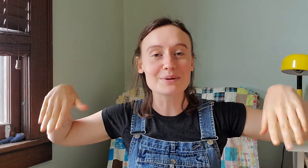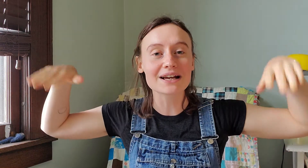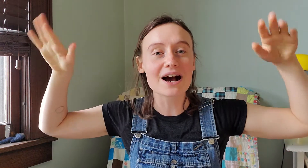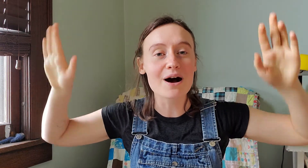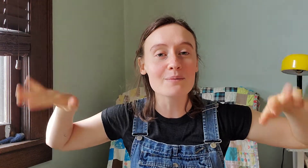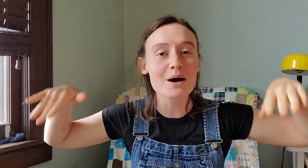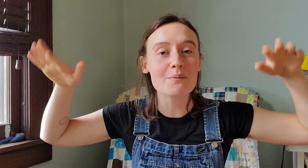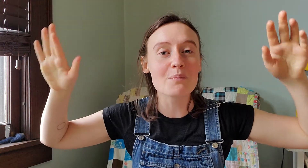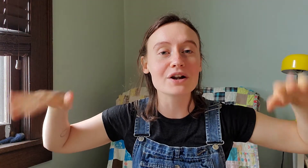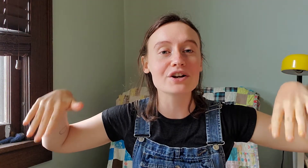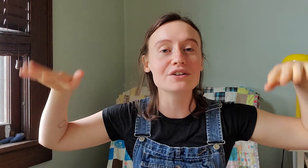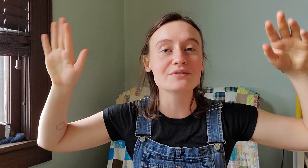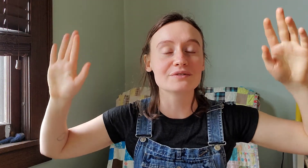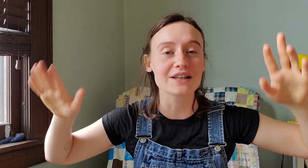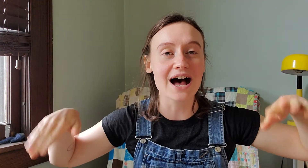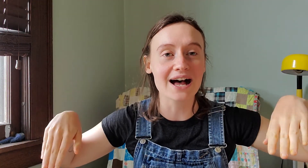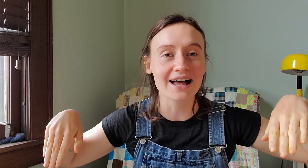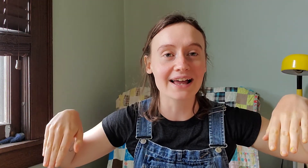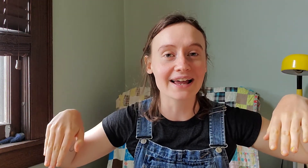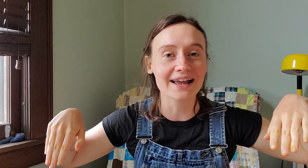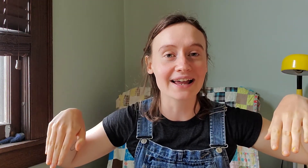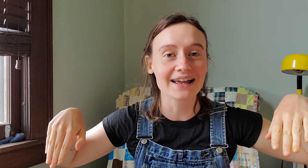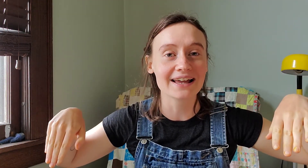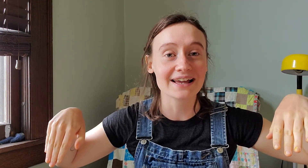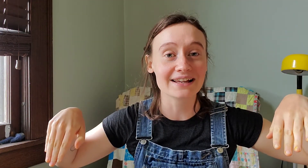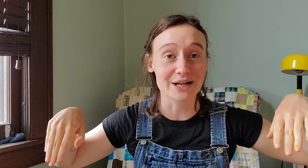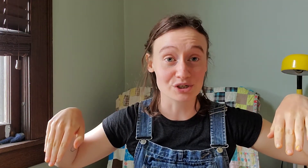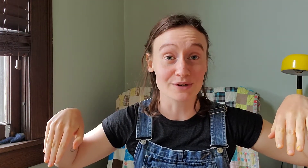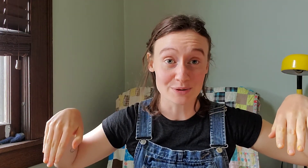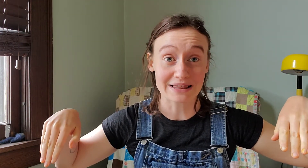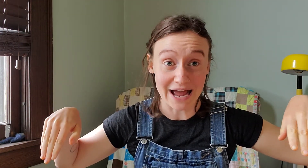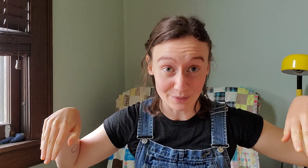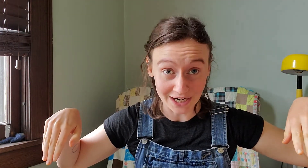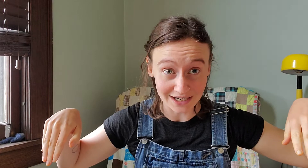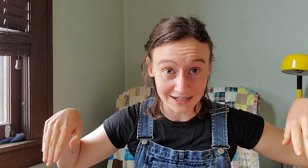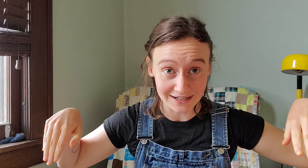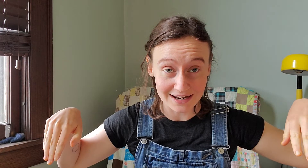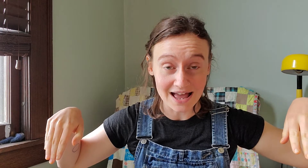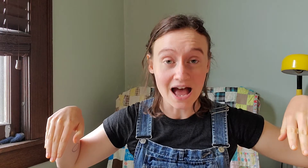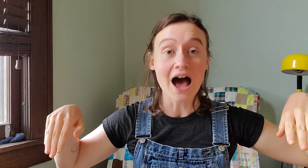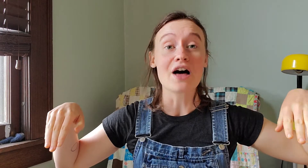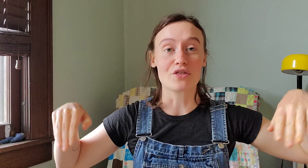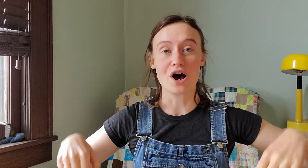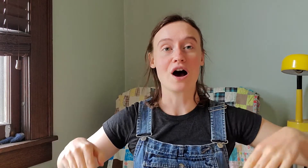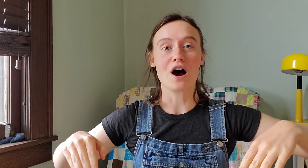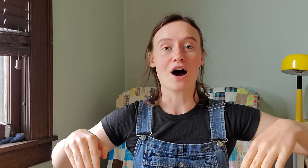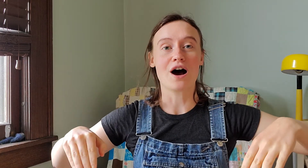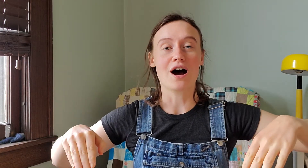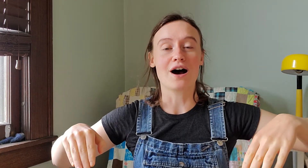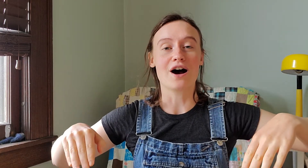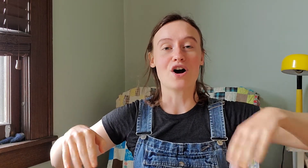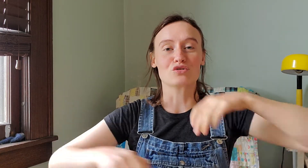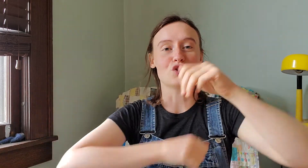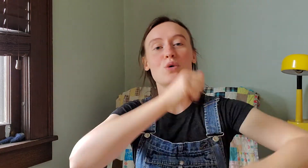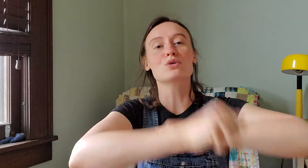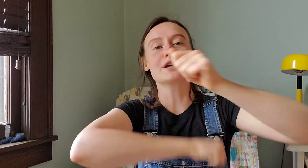become a butterfly. Now should we do it louder? The Roly